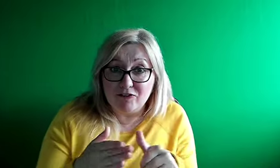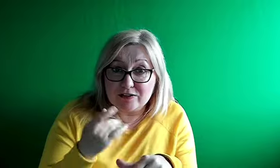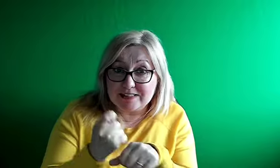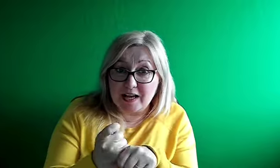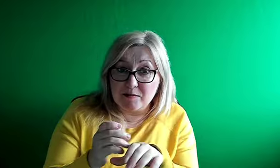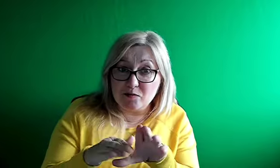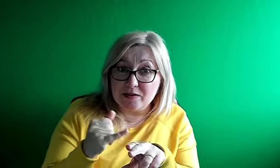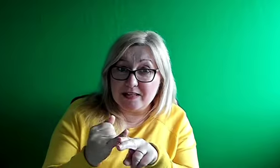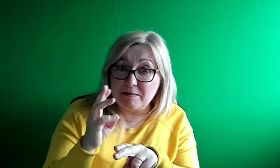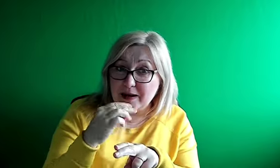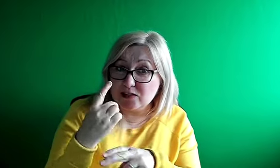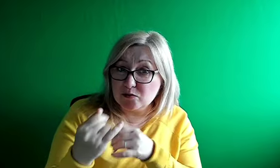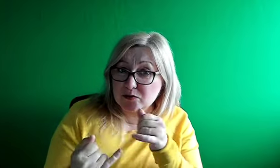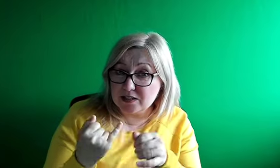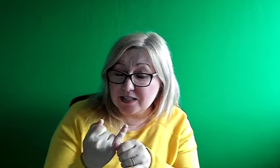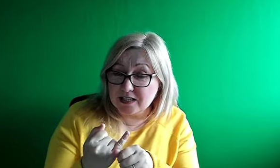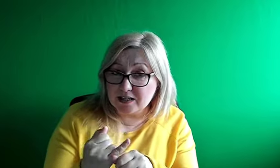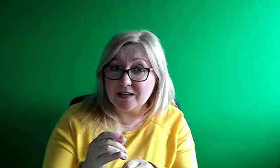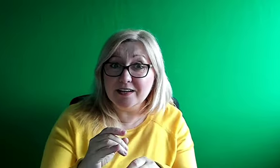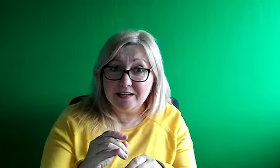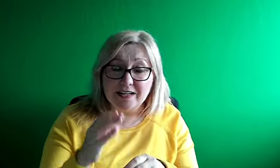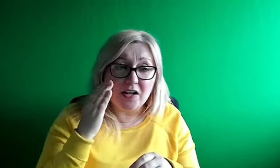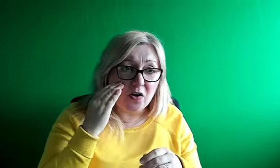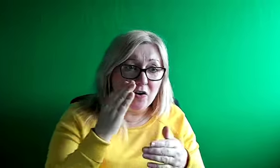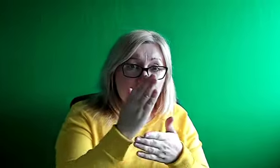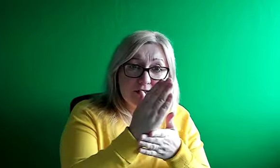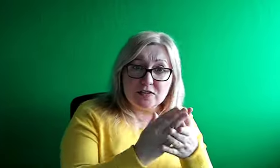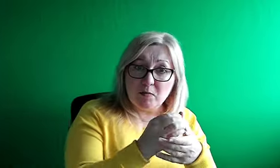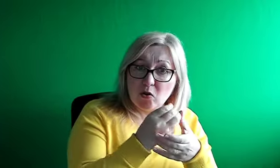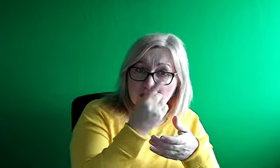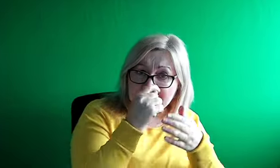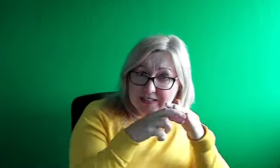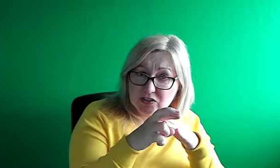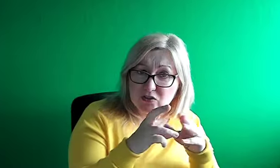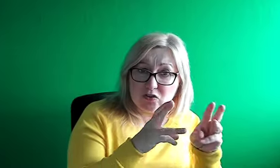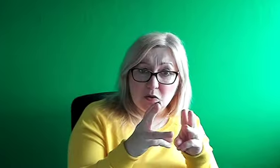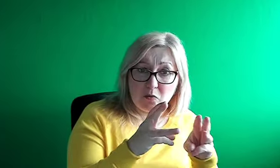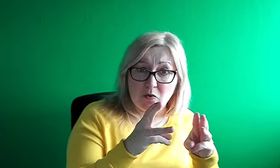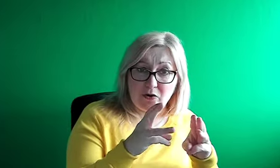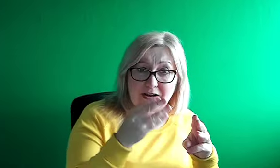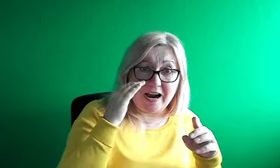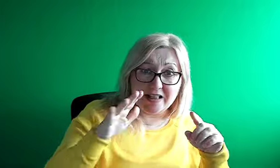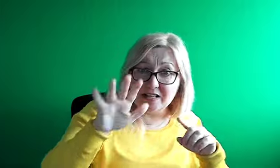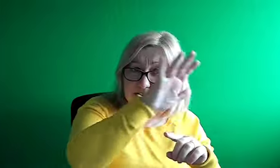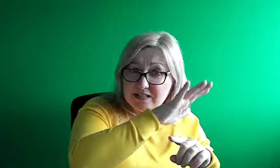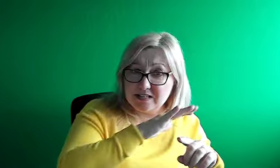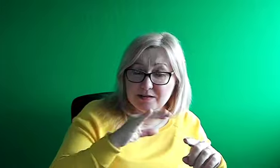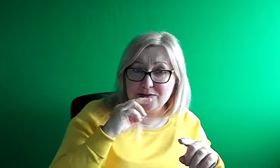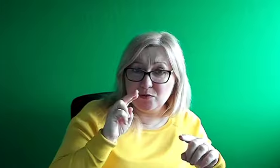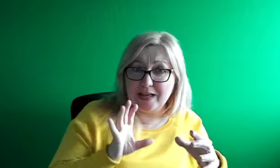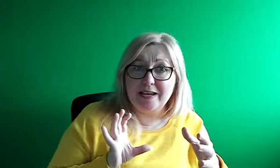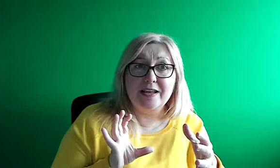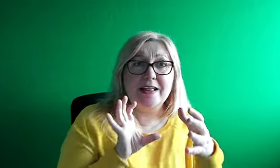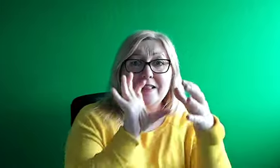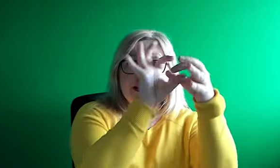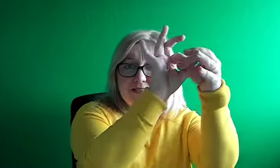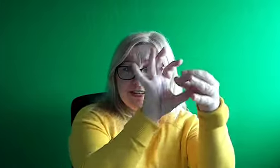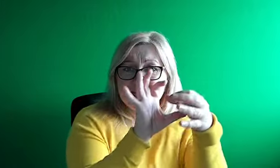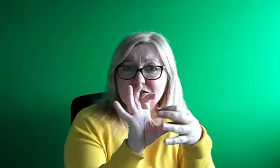actually really, really beneficial, because we're able to reach families, that buy CDs, learn their language. Did you get